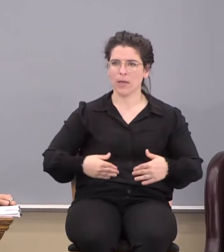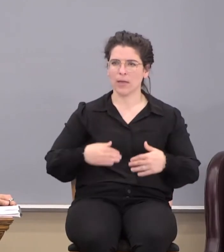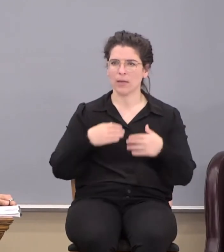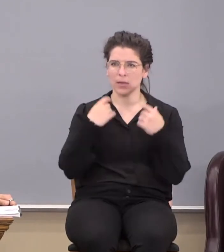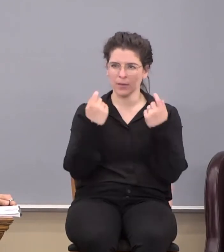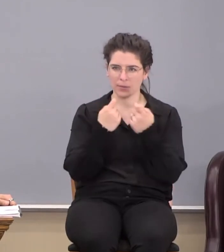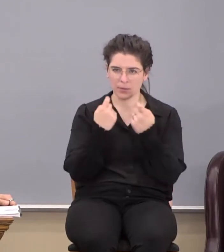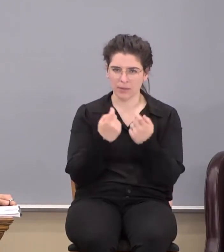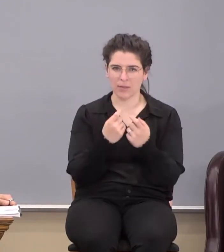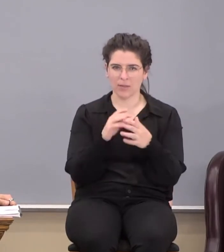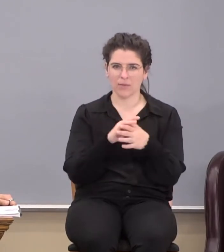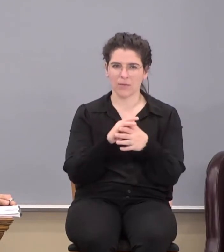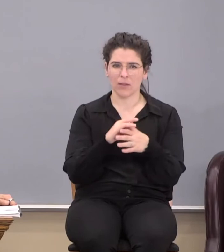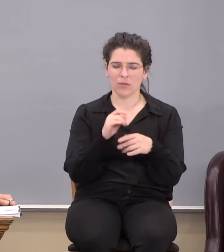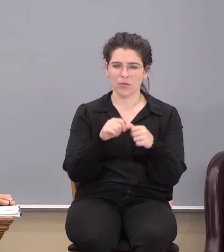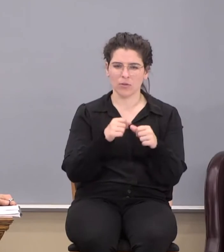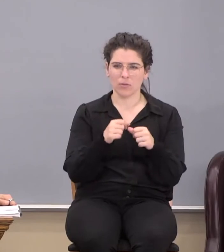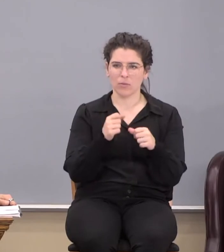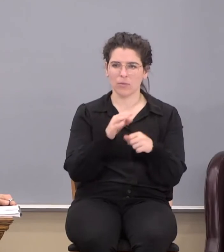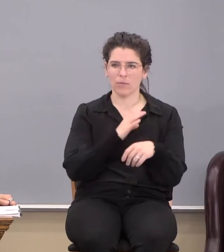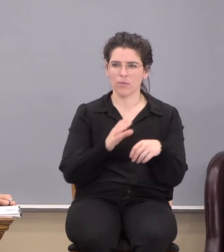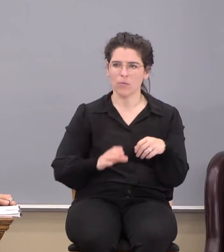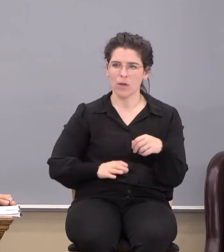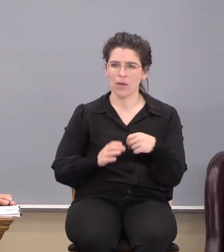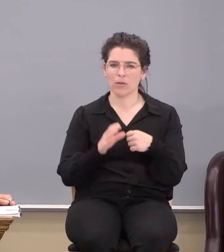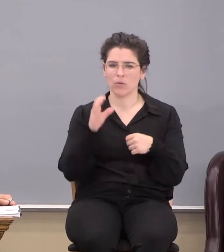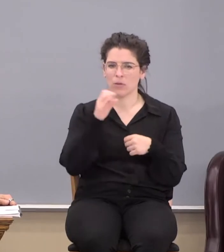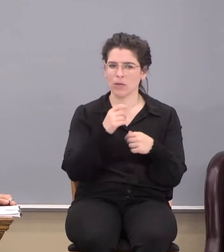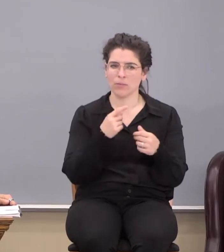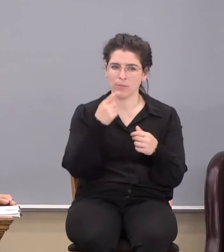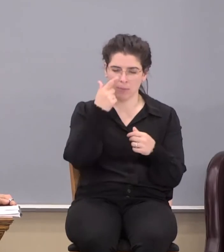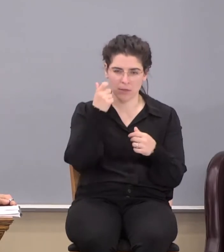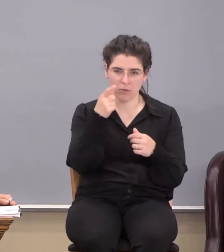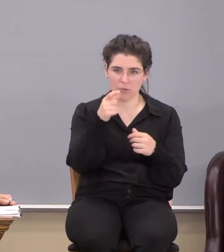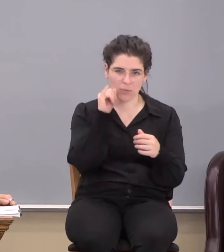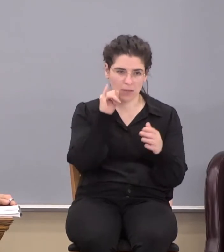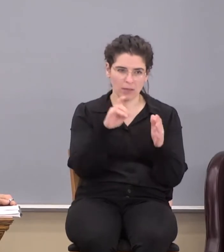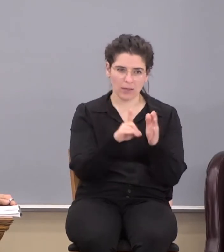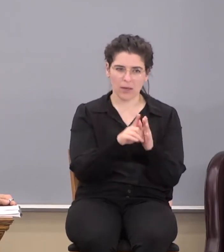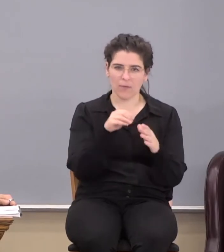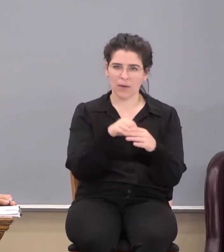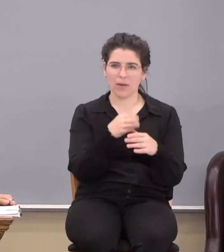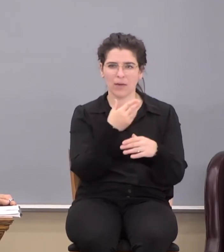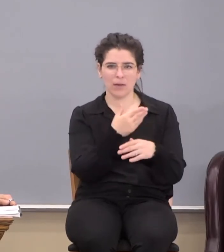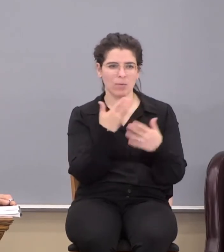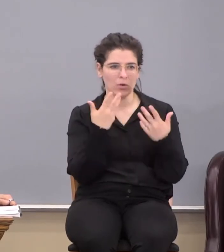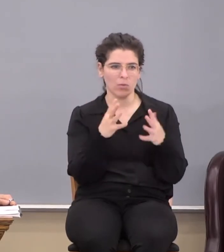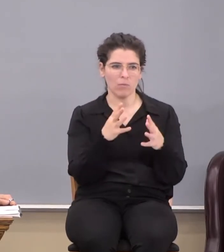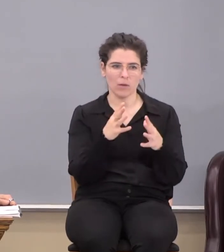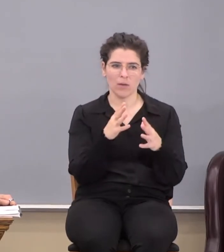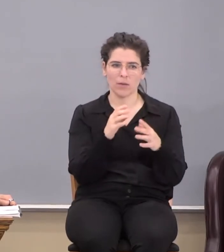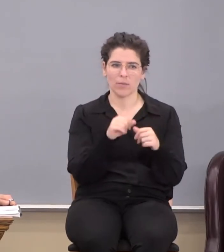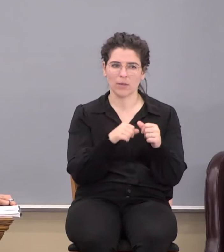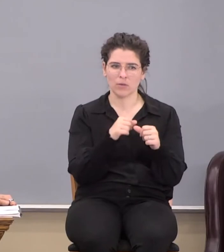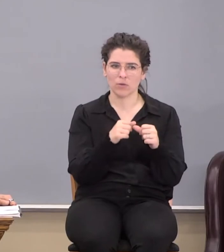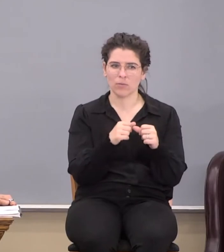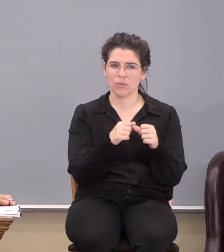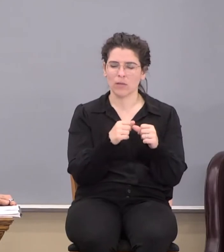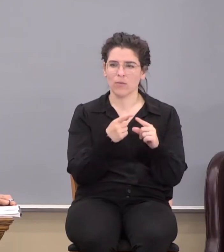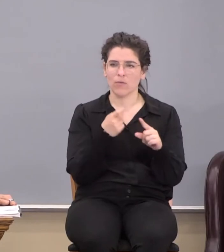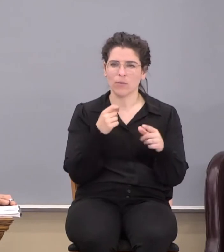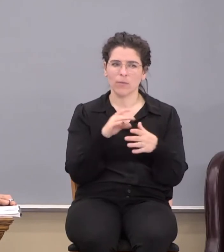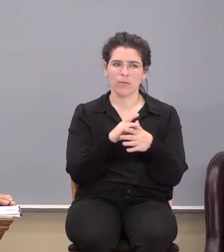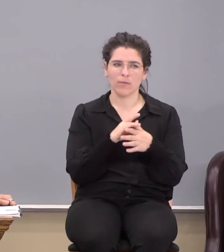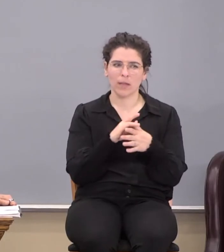the circumcision of Christ. So guess what? Because you've been identified in him, you've already been circumcised from the